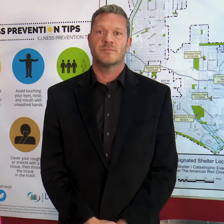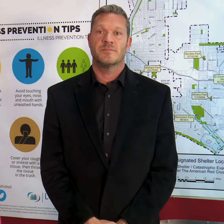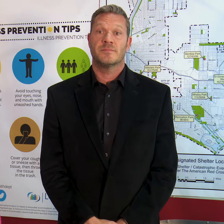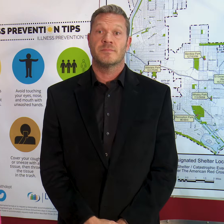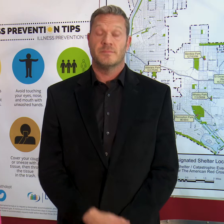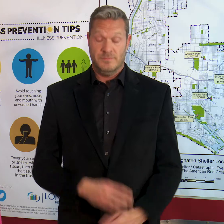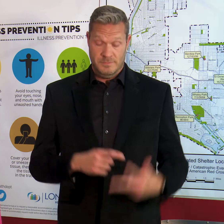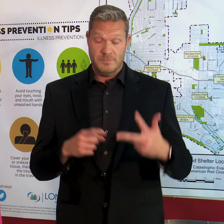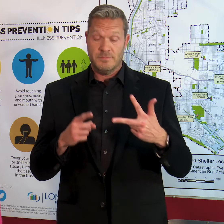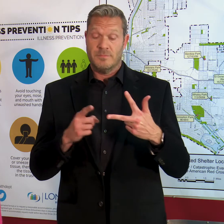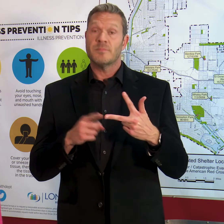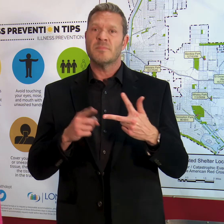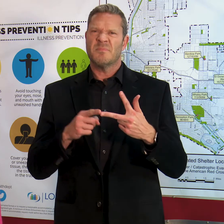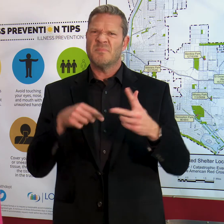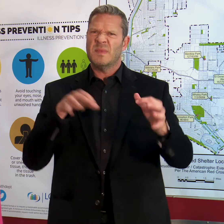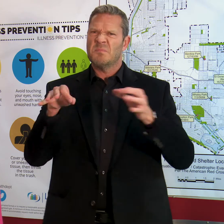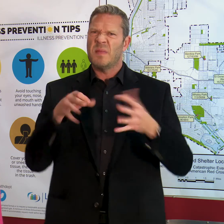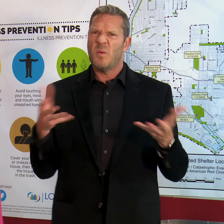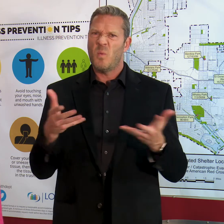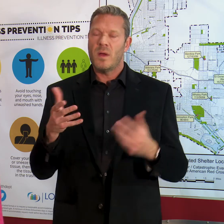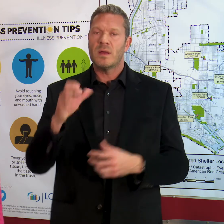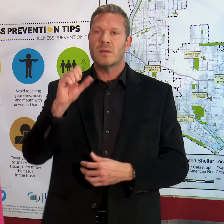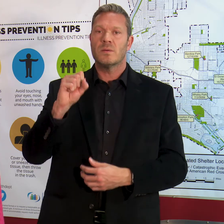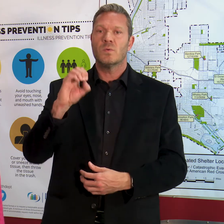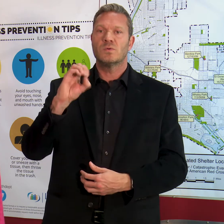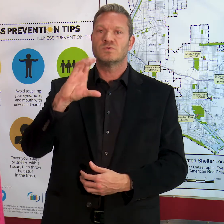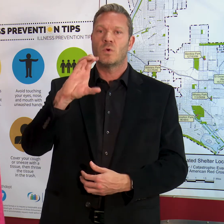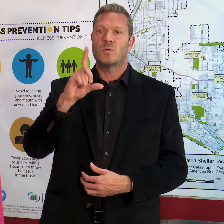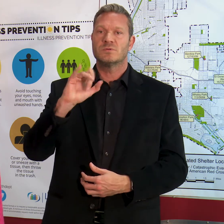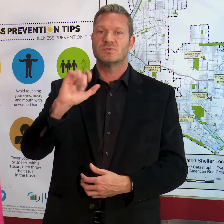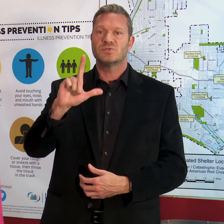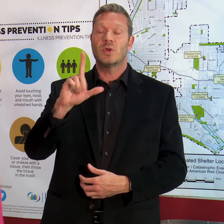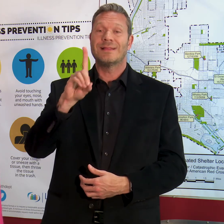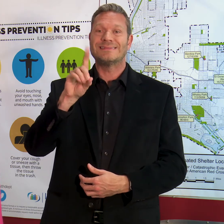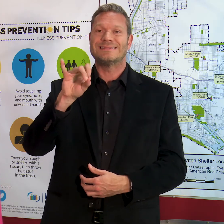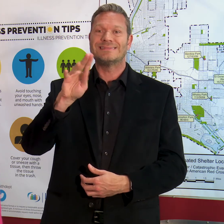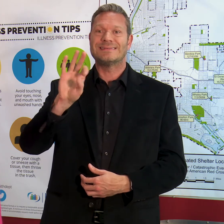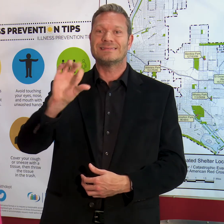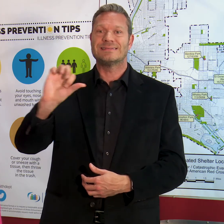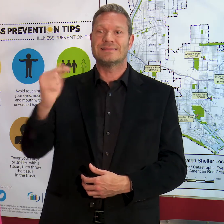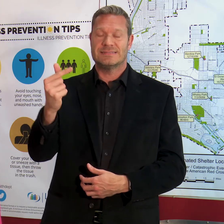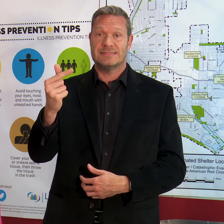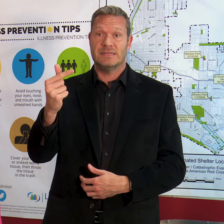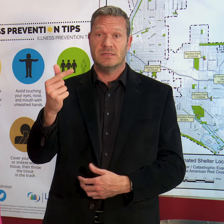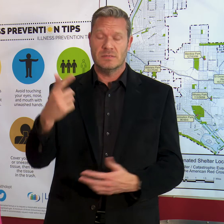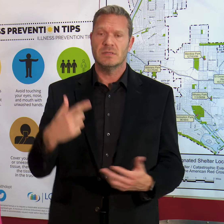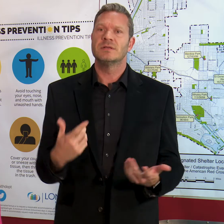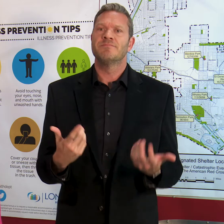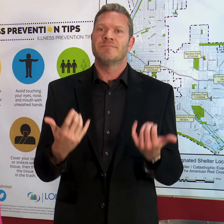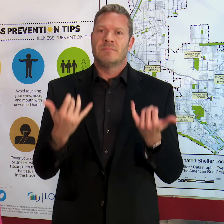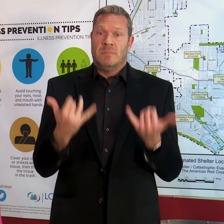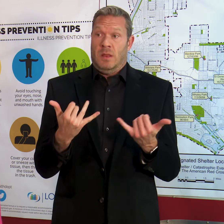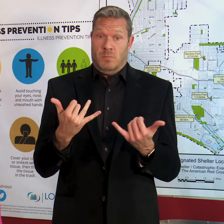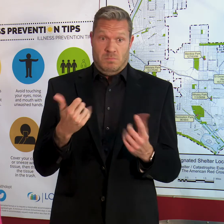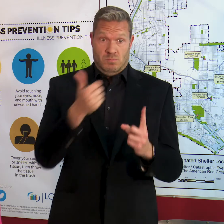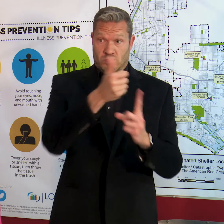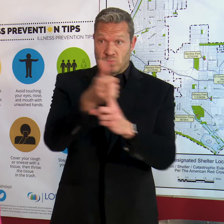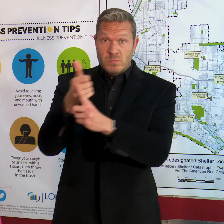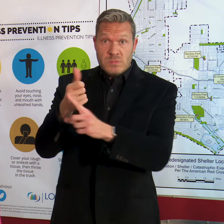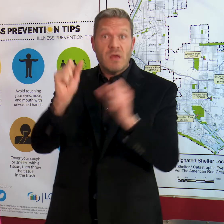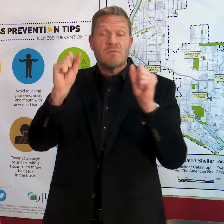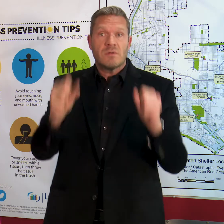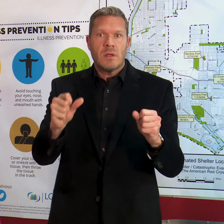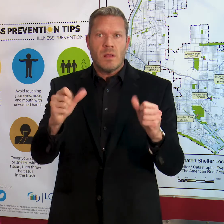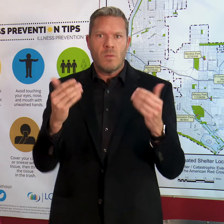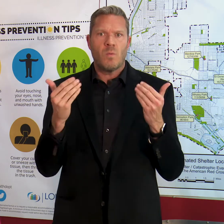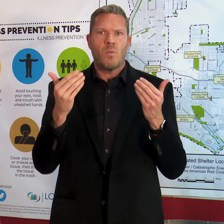The last thing we'll talk about is social distancing. Social distancing is a tool the public can use to avoid